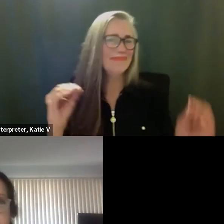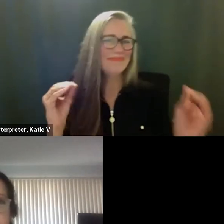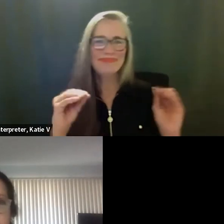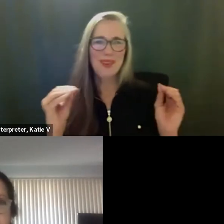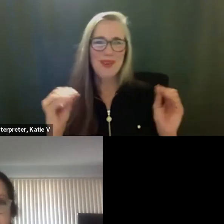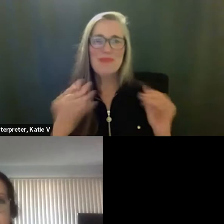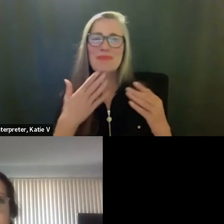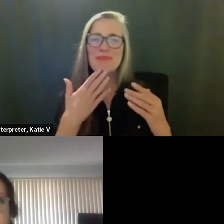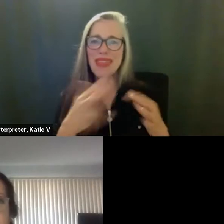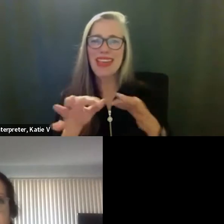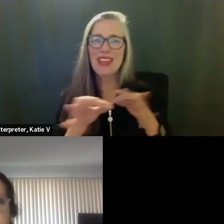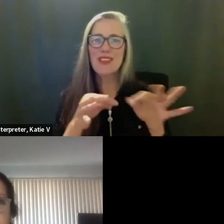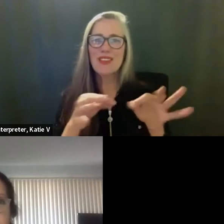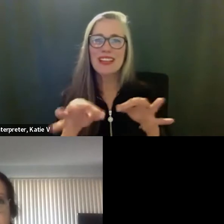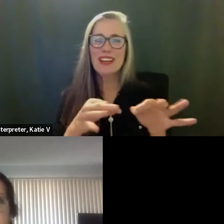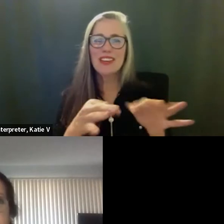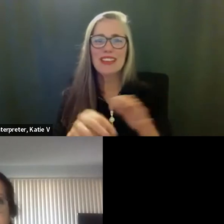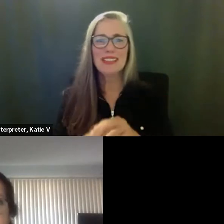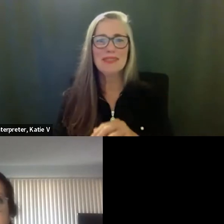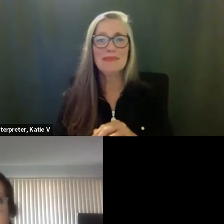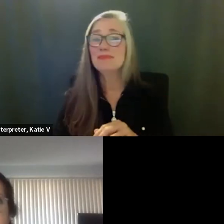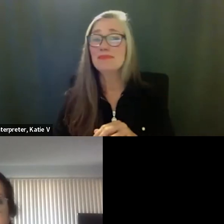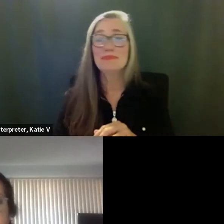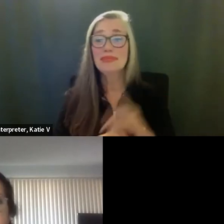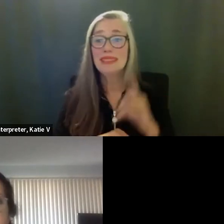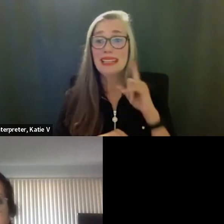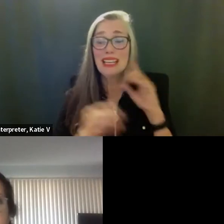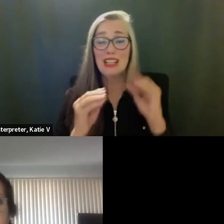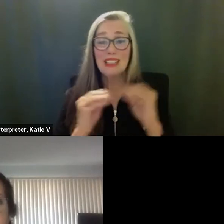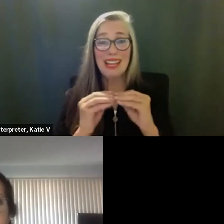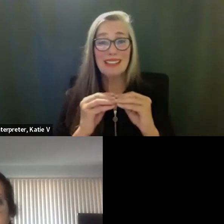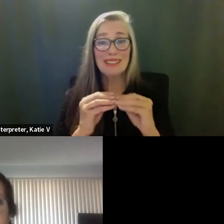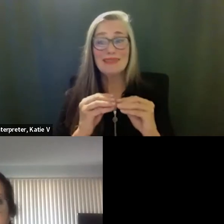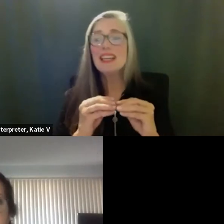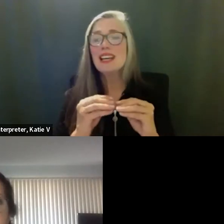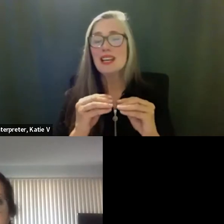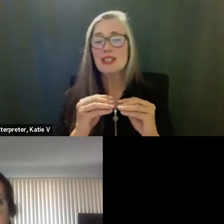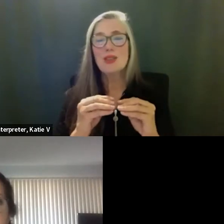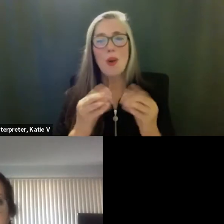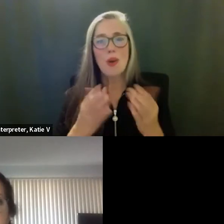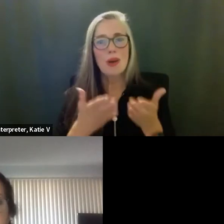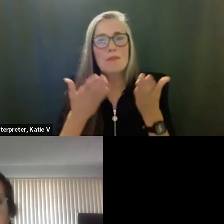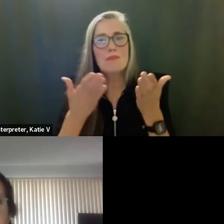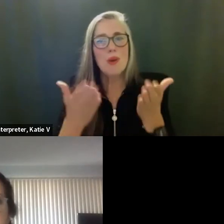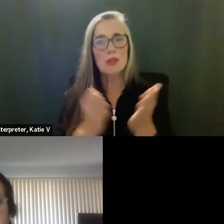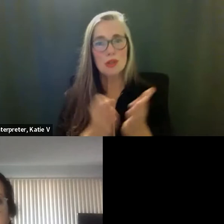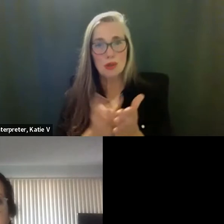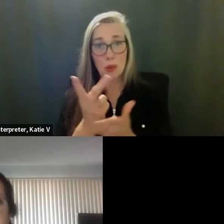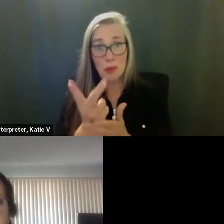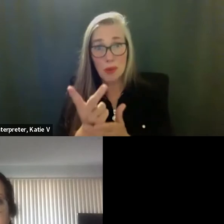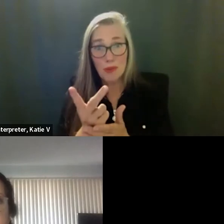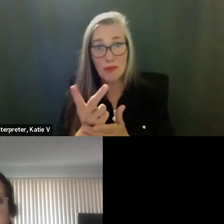clarifying that. Okay. Hearing none. Okay. So I need to move a motion to approve this, um, action.